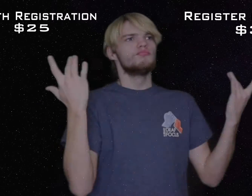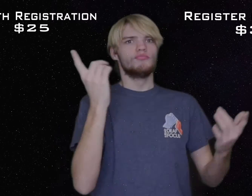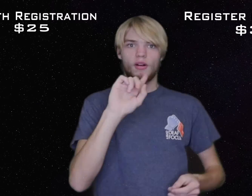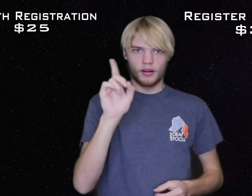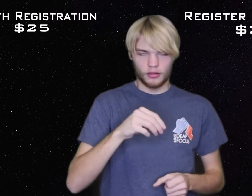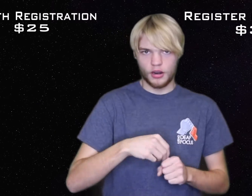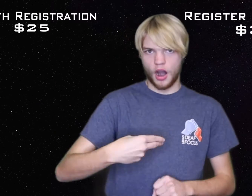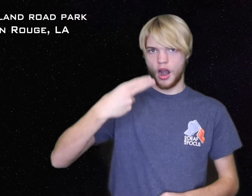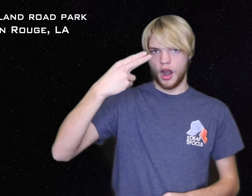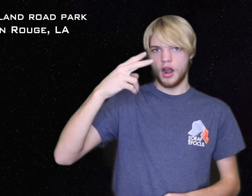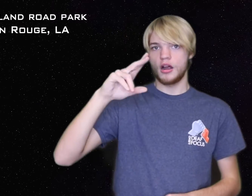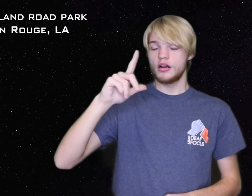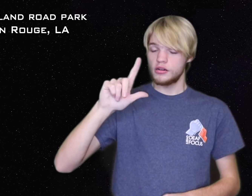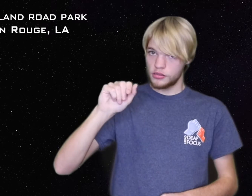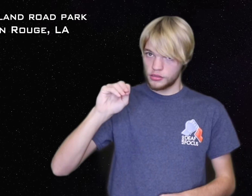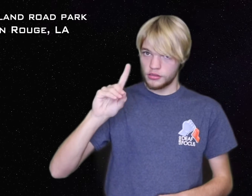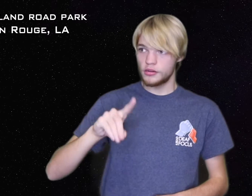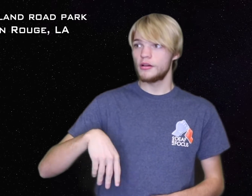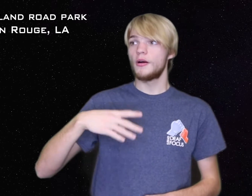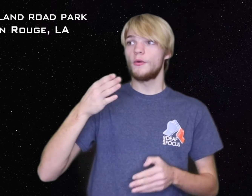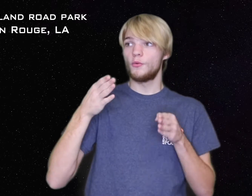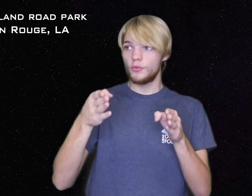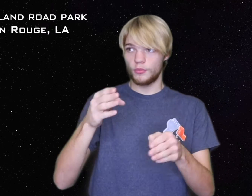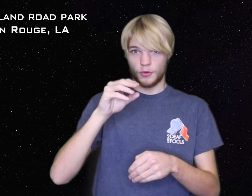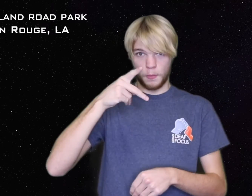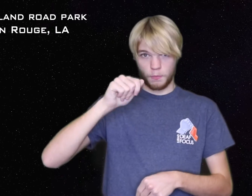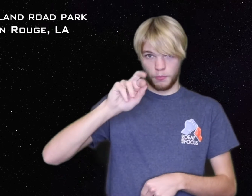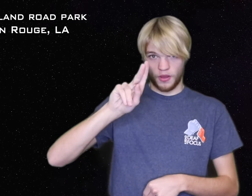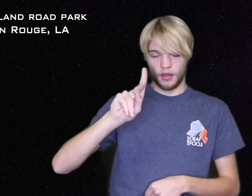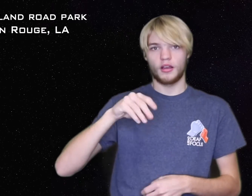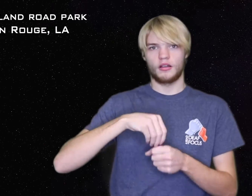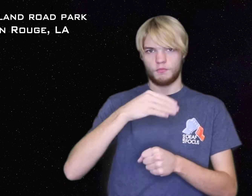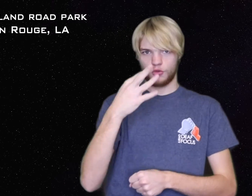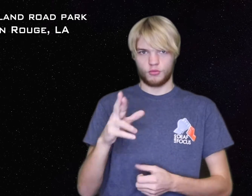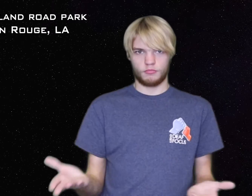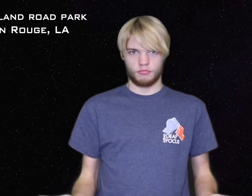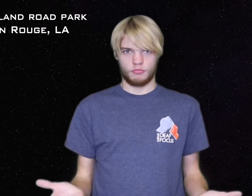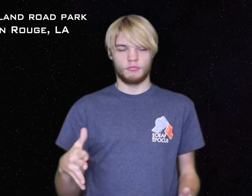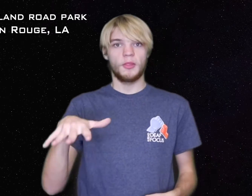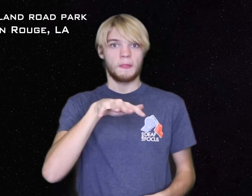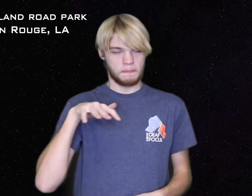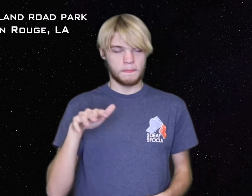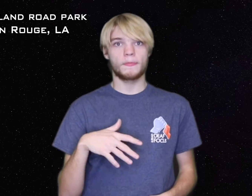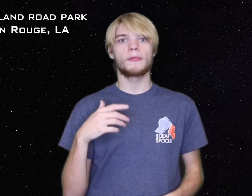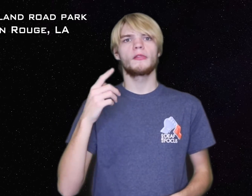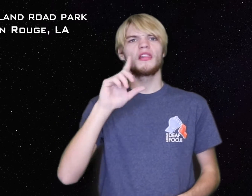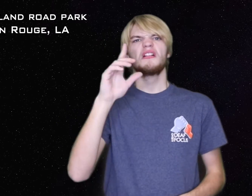$25. Where is it? At Highland Road Park, Baton Rouge, Louisiana, here